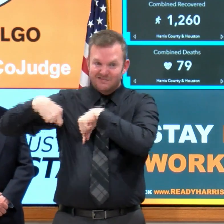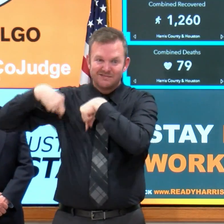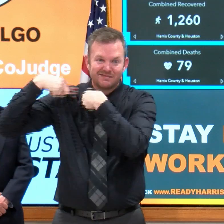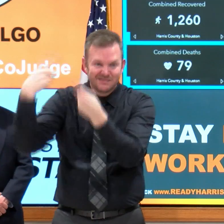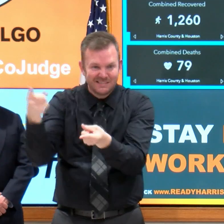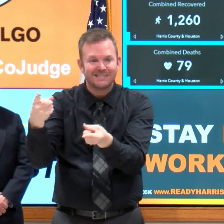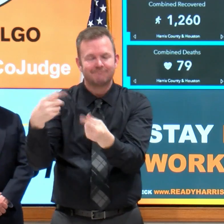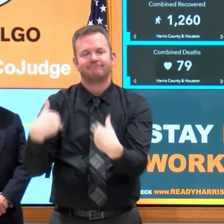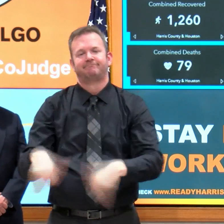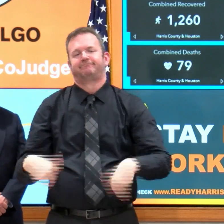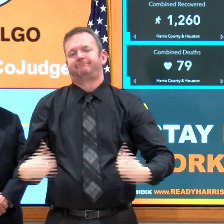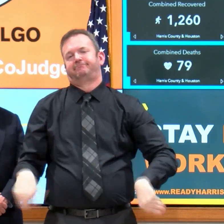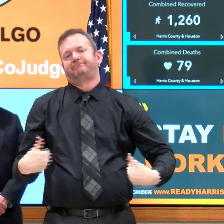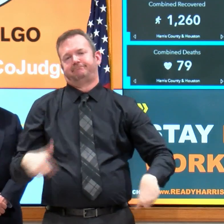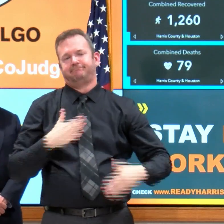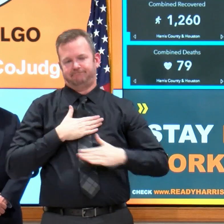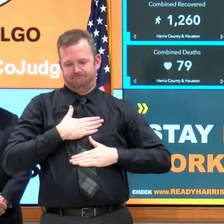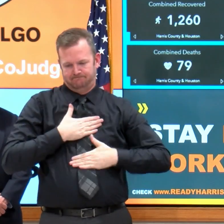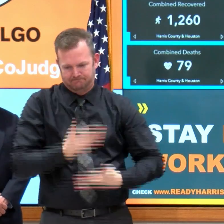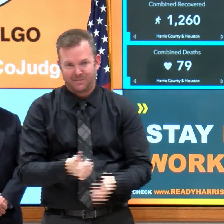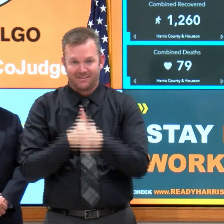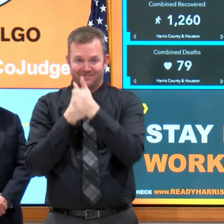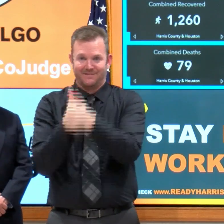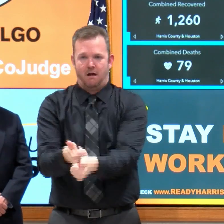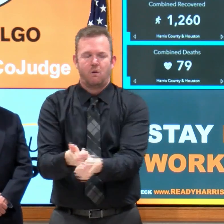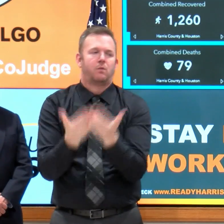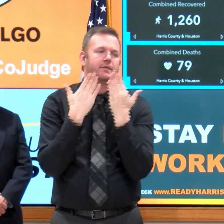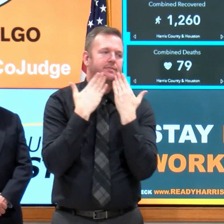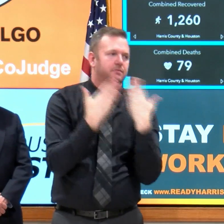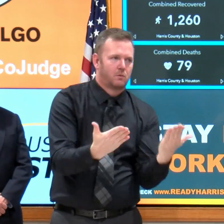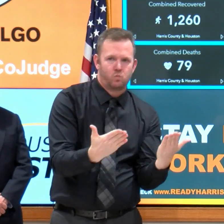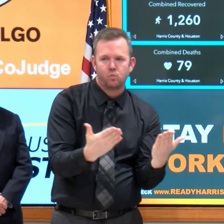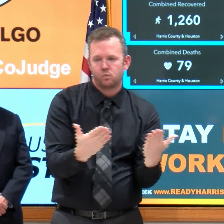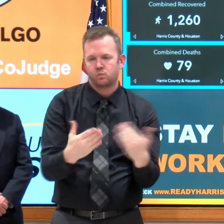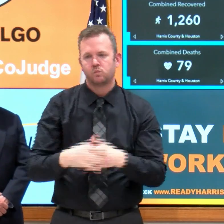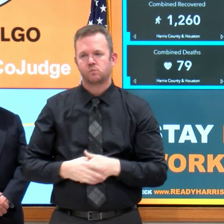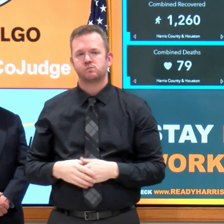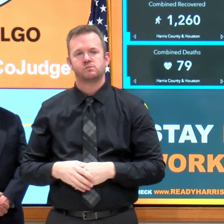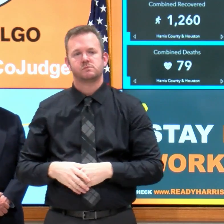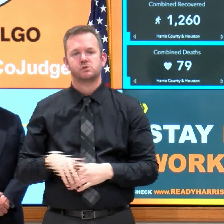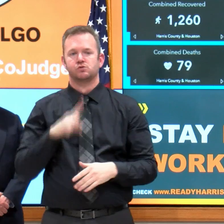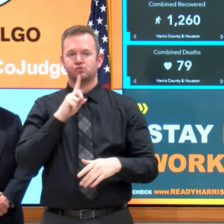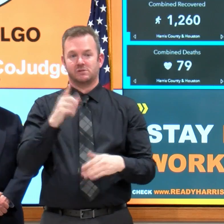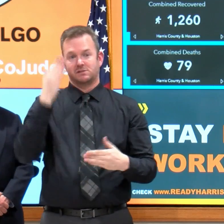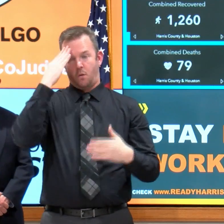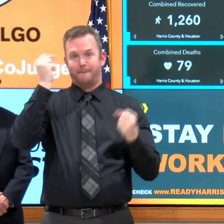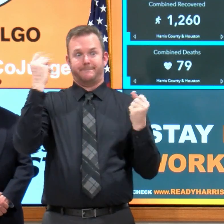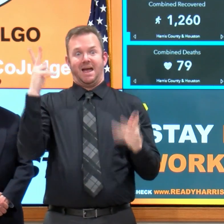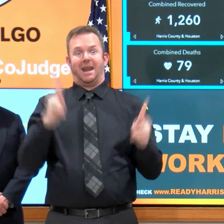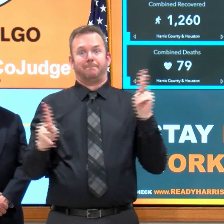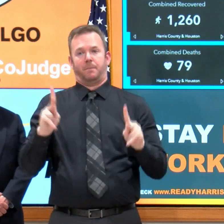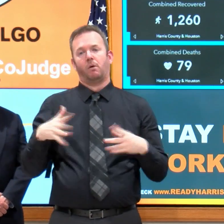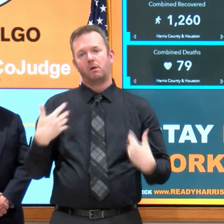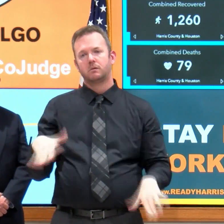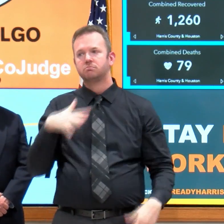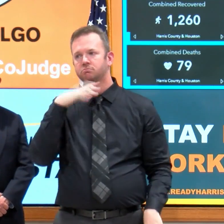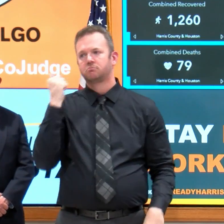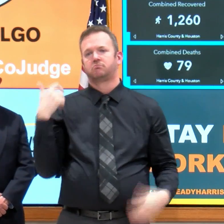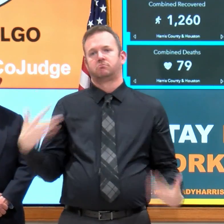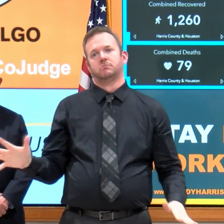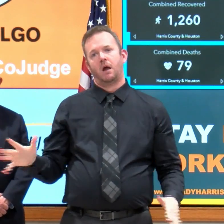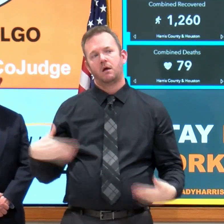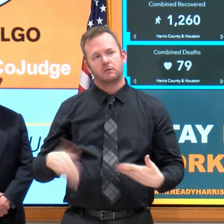people have become, they want this to pass. I know we all want it to pass.